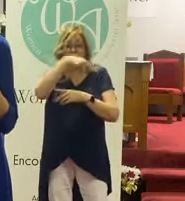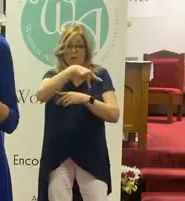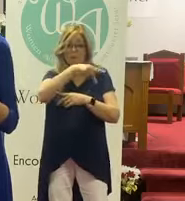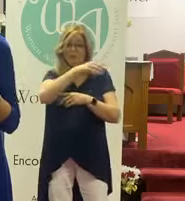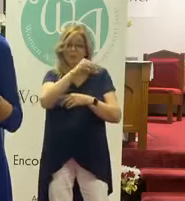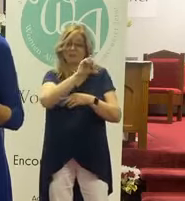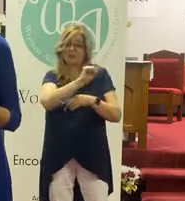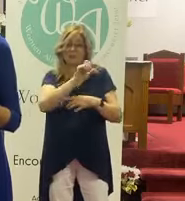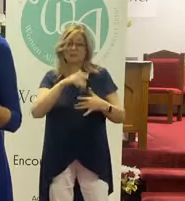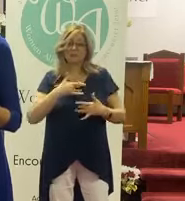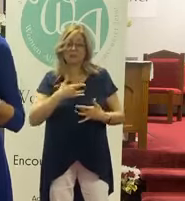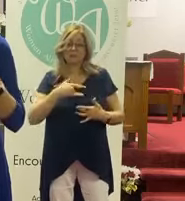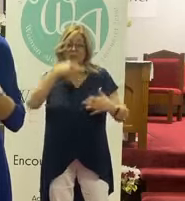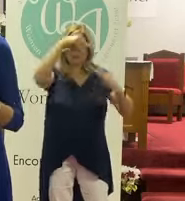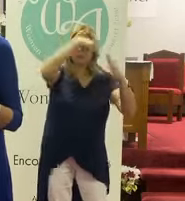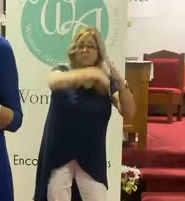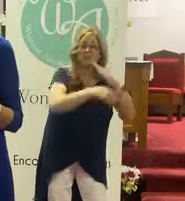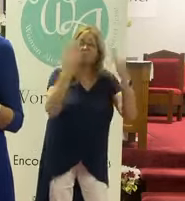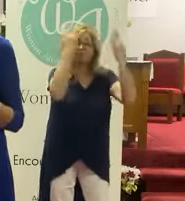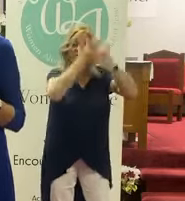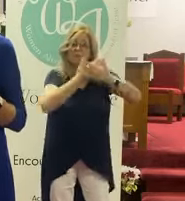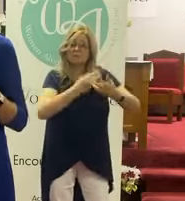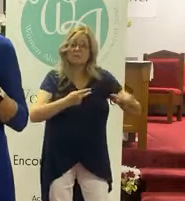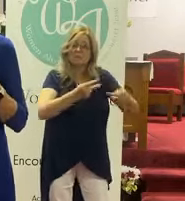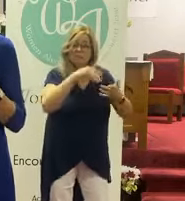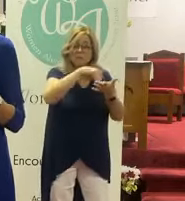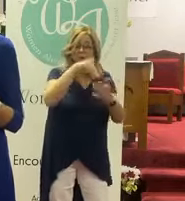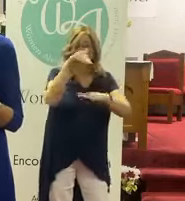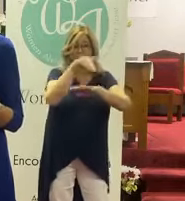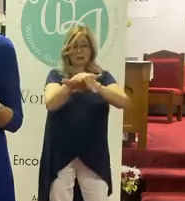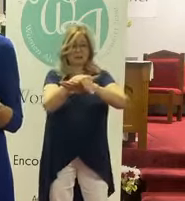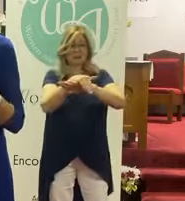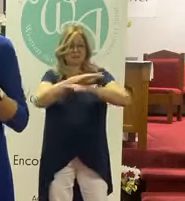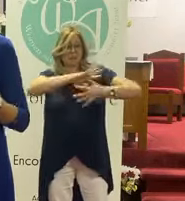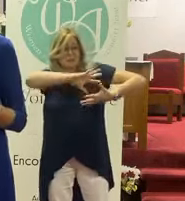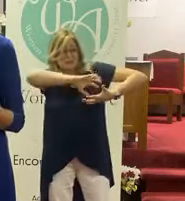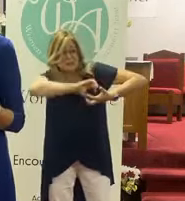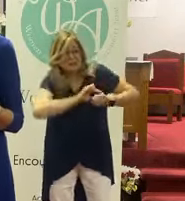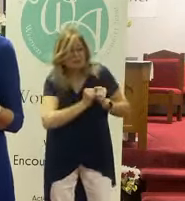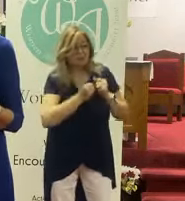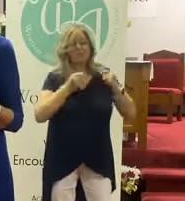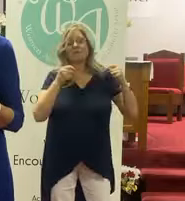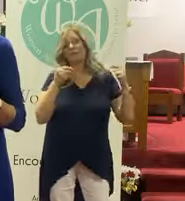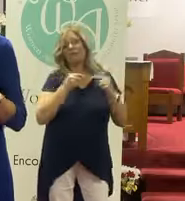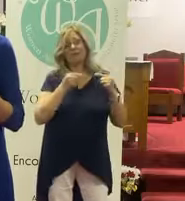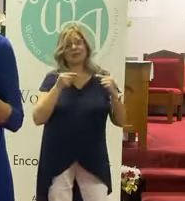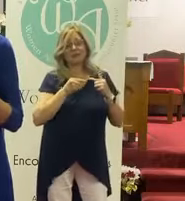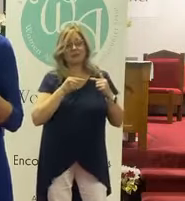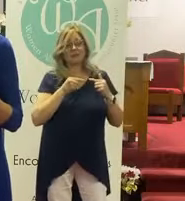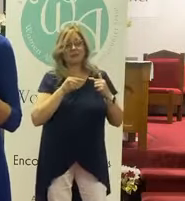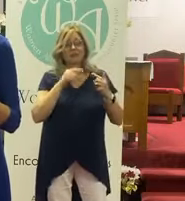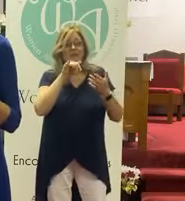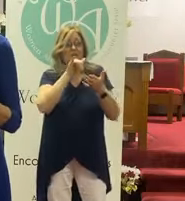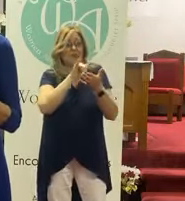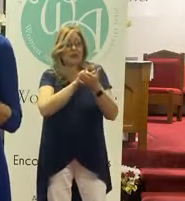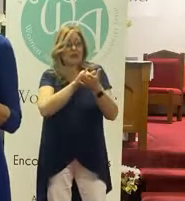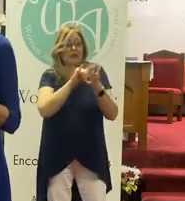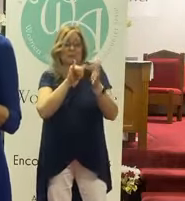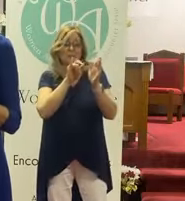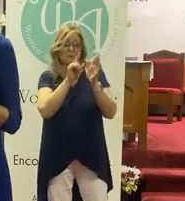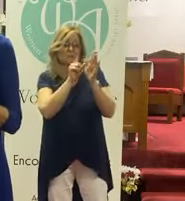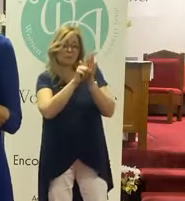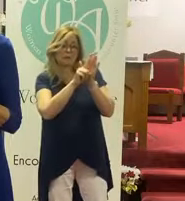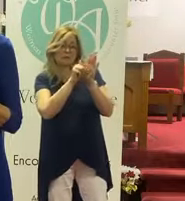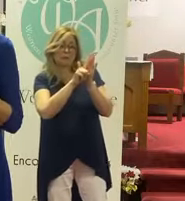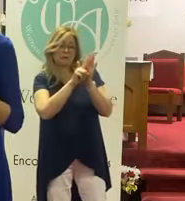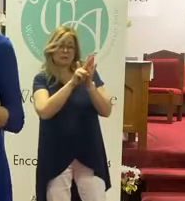They were in a deep, dark place in the middle of the night in anguish and pain. So it's in those moments